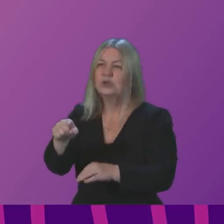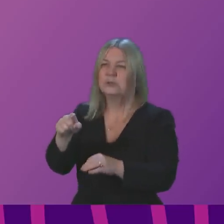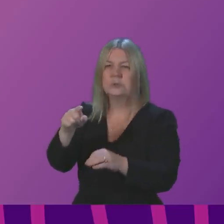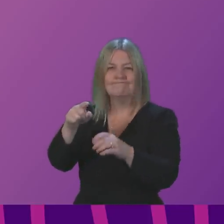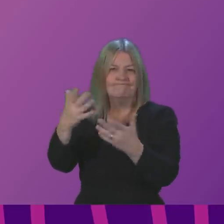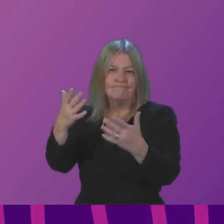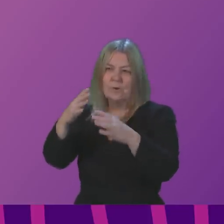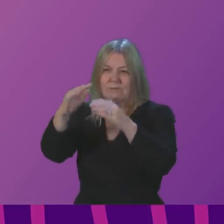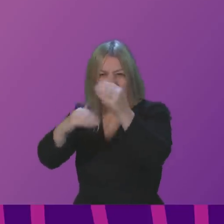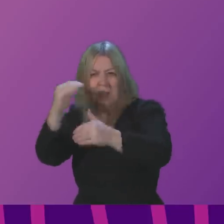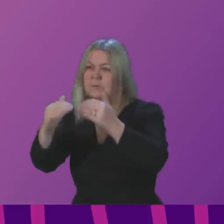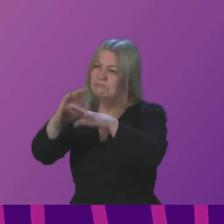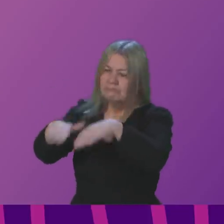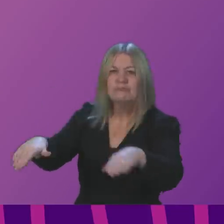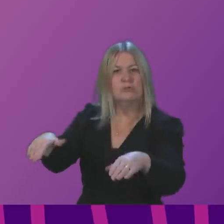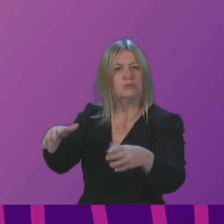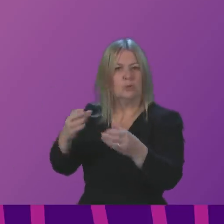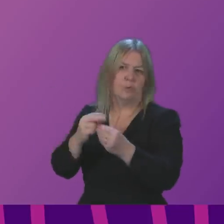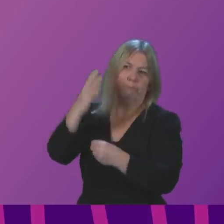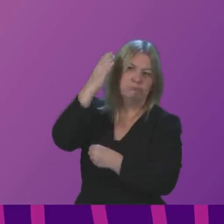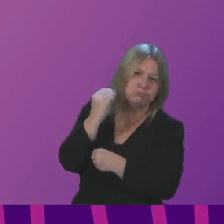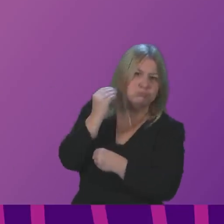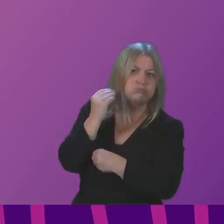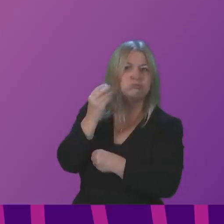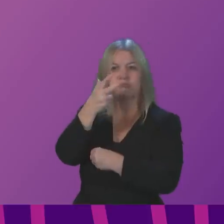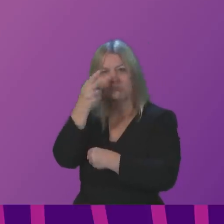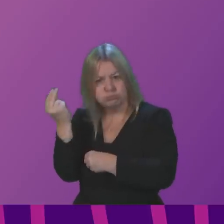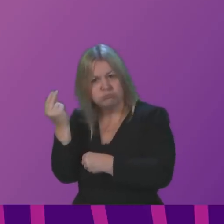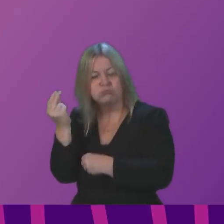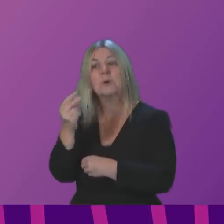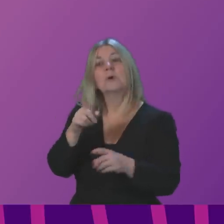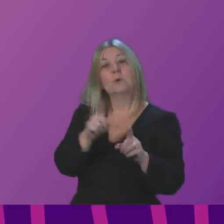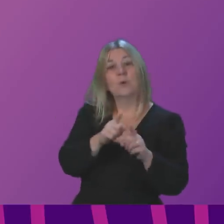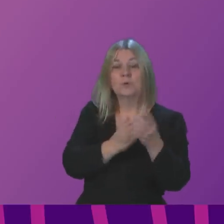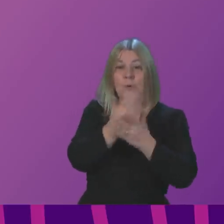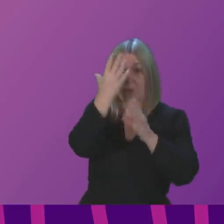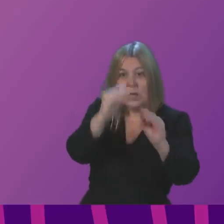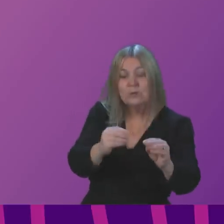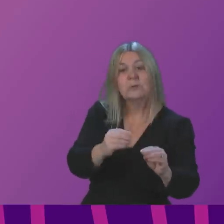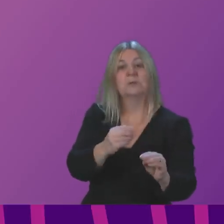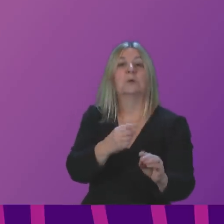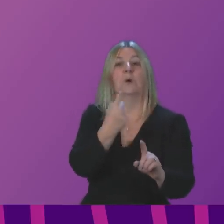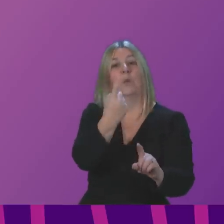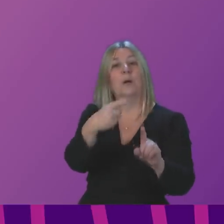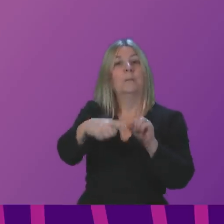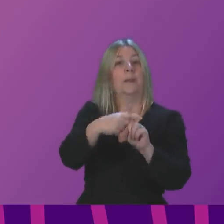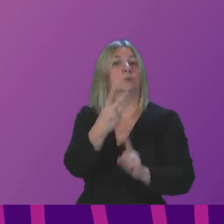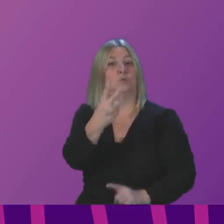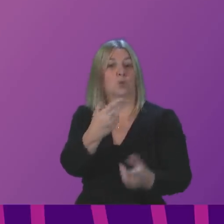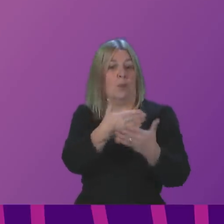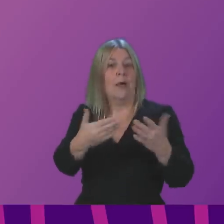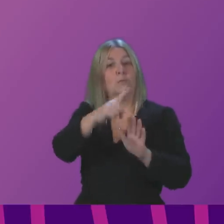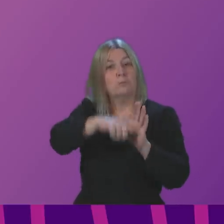including a BSL qualification, and through the inclusion of BSL in the one plus two languages policy, there are now more